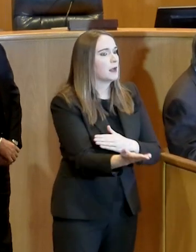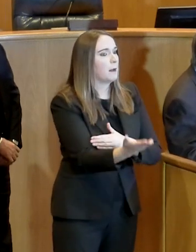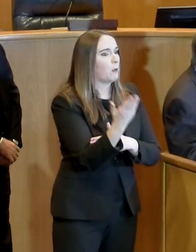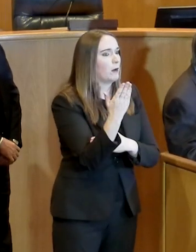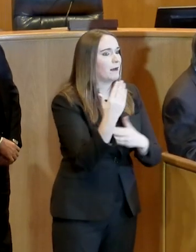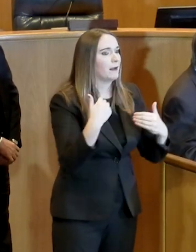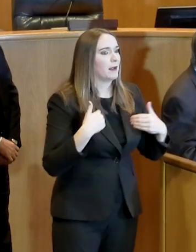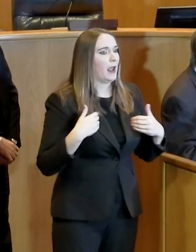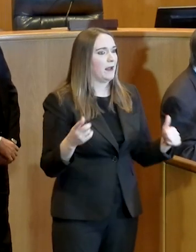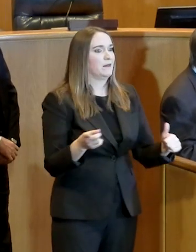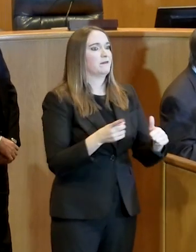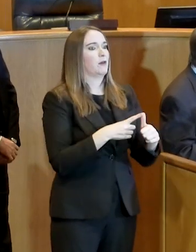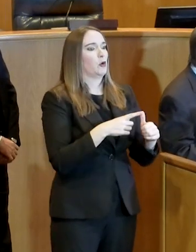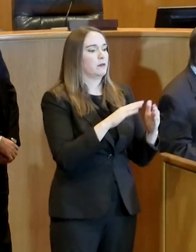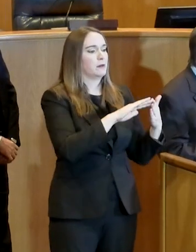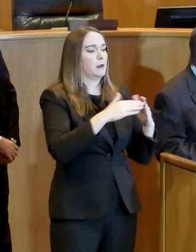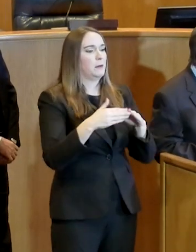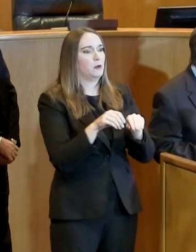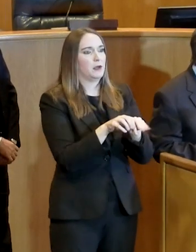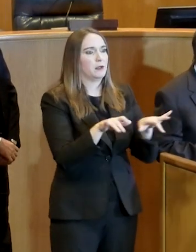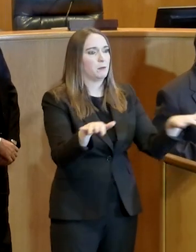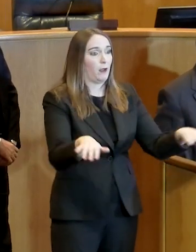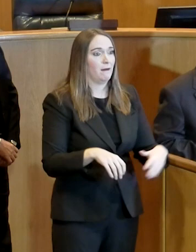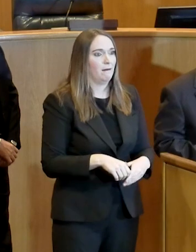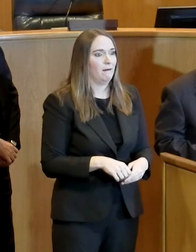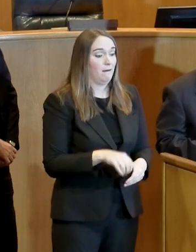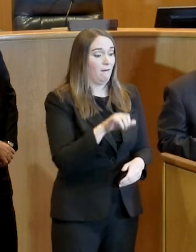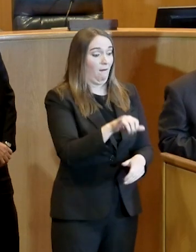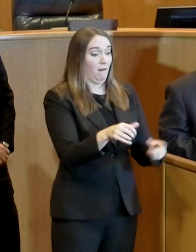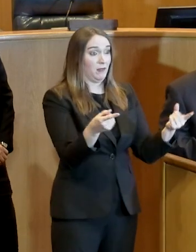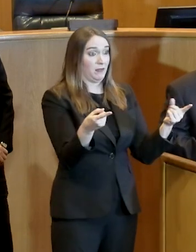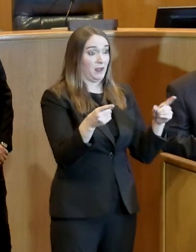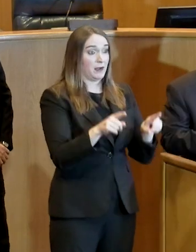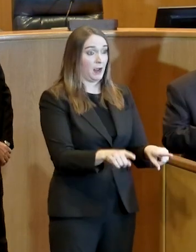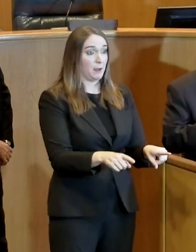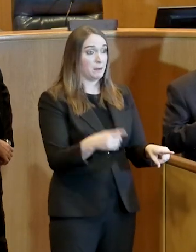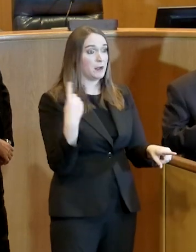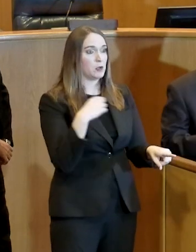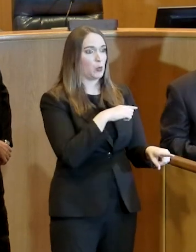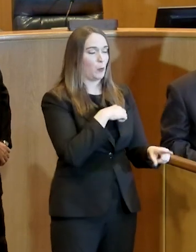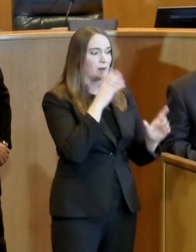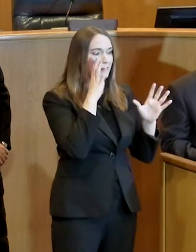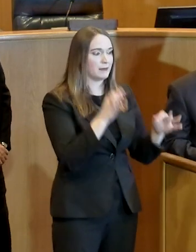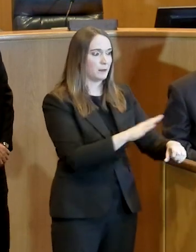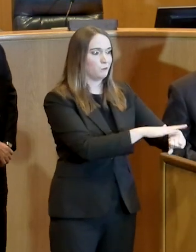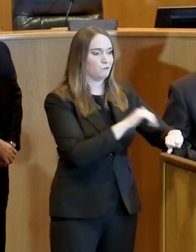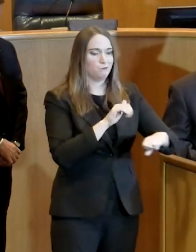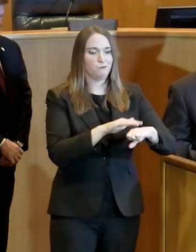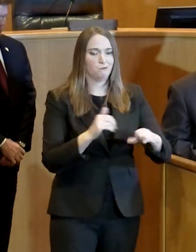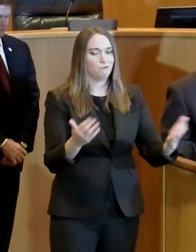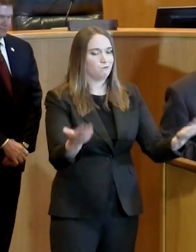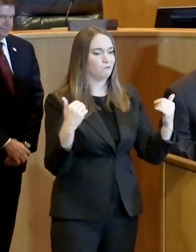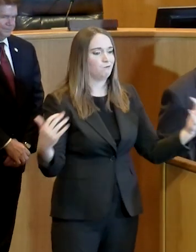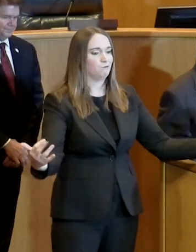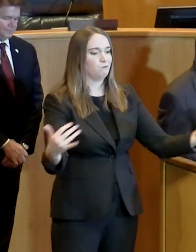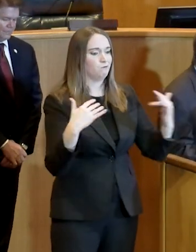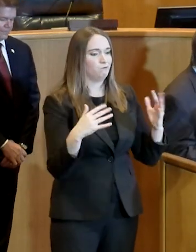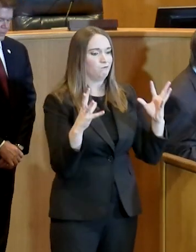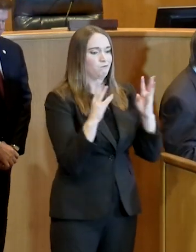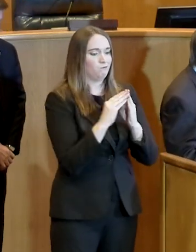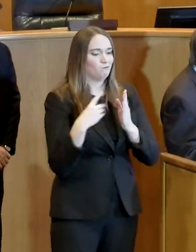So, at that point in time, we called everyone together and began to have a discussion about bringing it and ramping it down